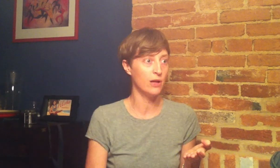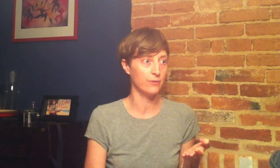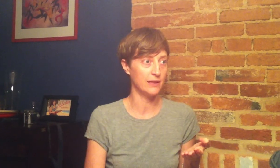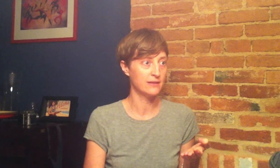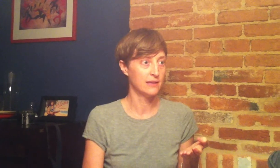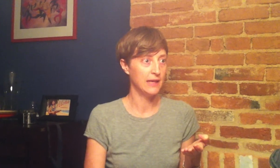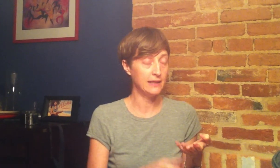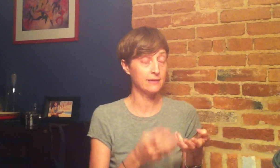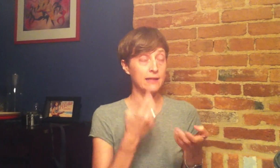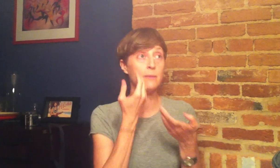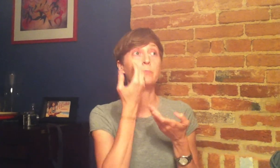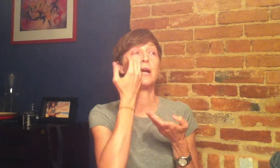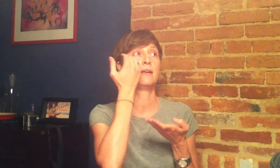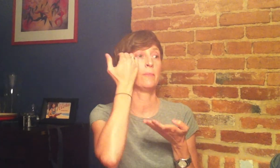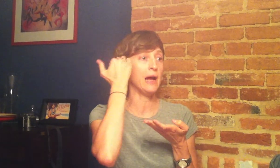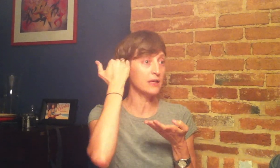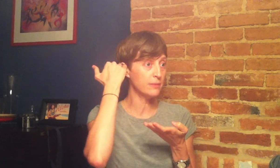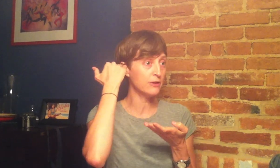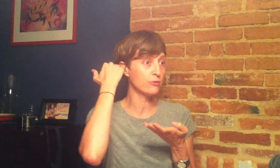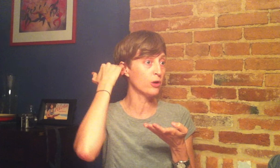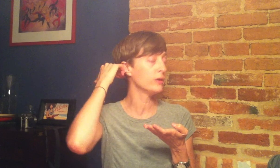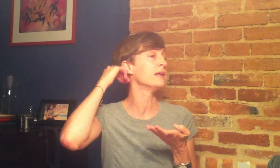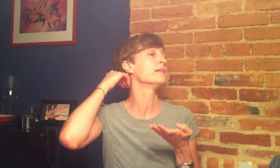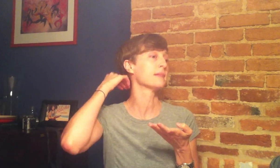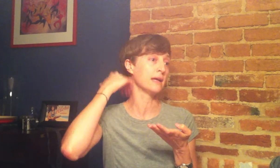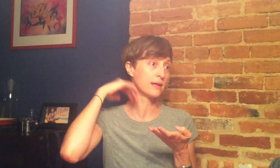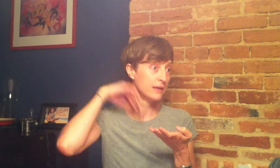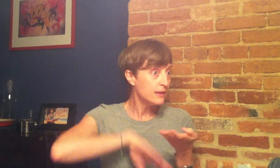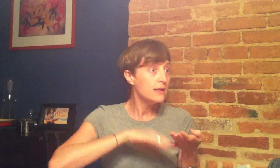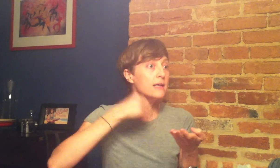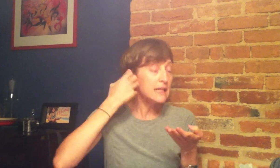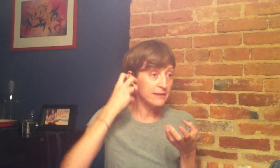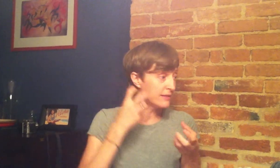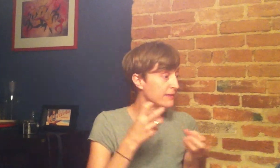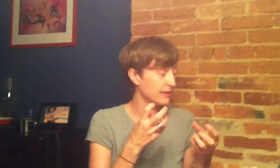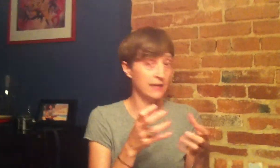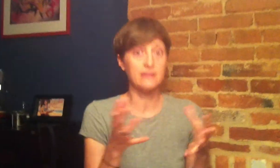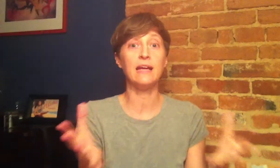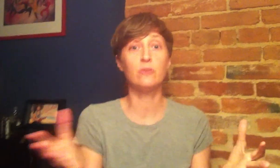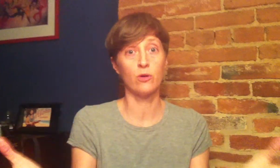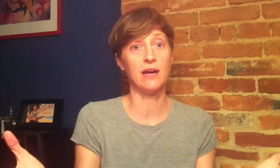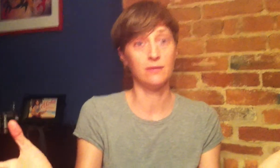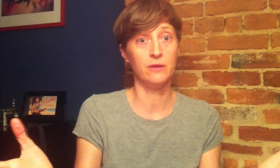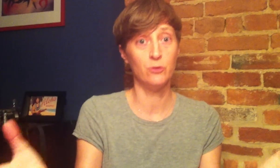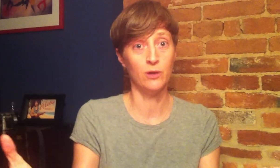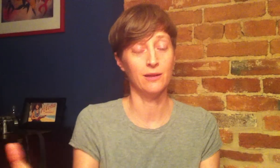swallowing it. And it's like the kind of the back of my throat and it's like, and it's this like taste orgasm, if you will.